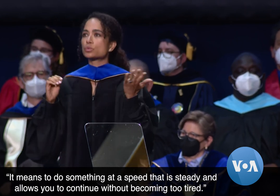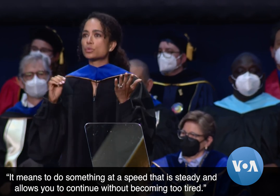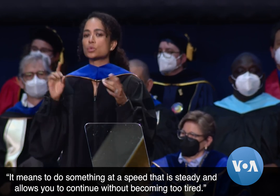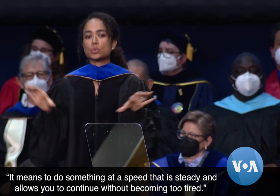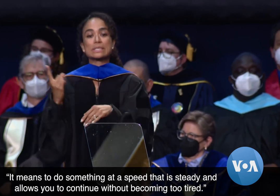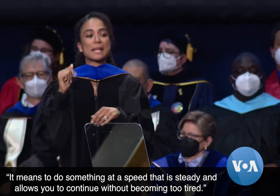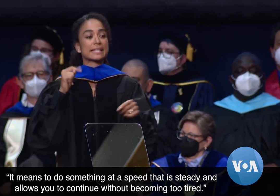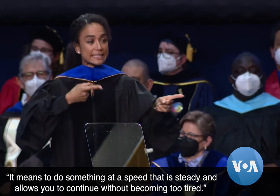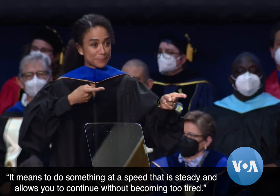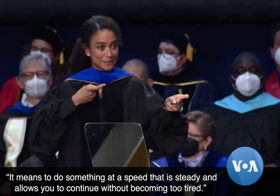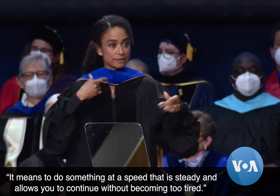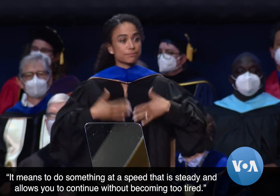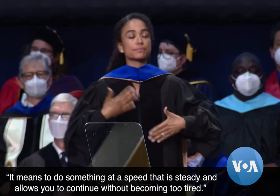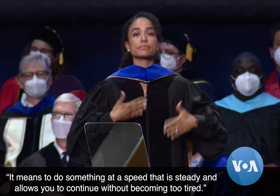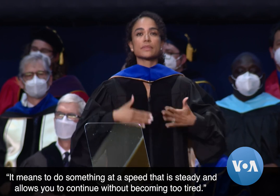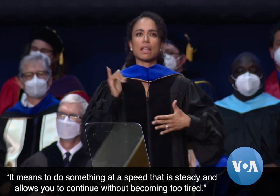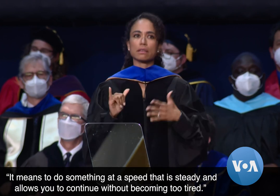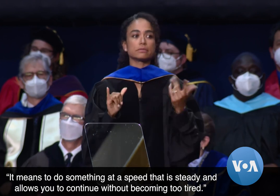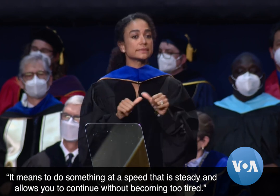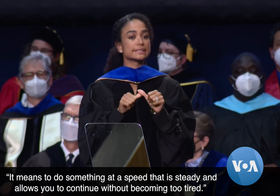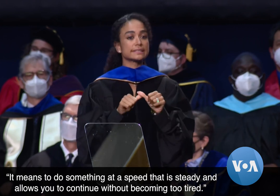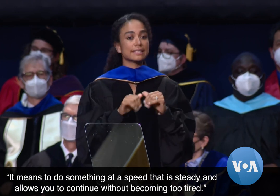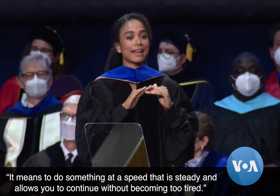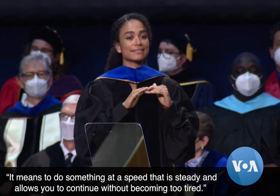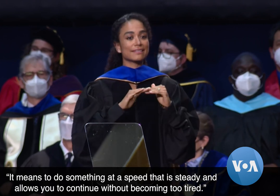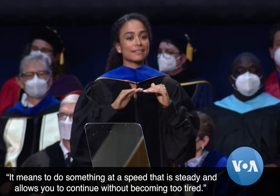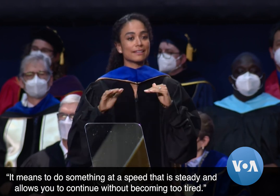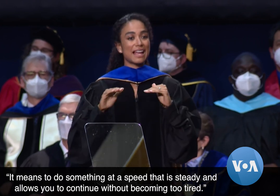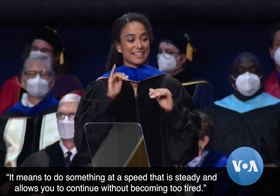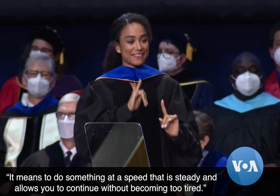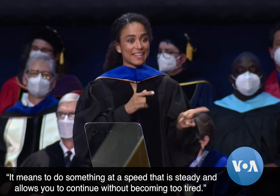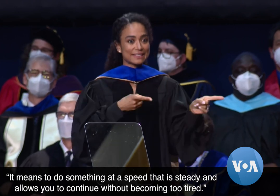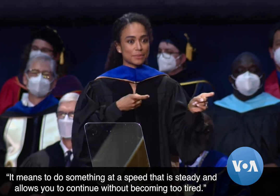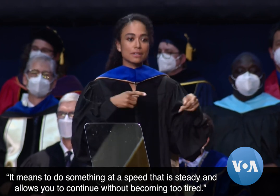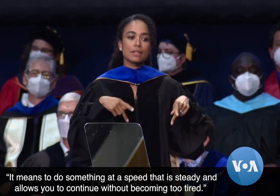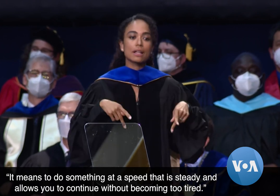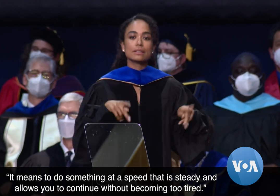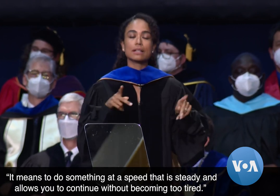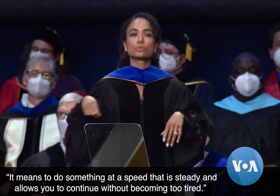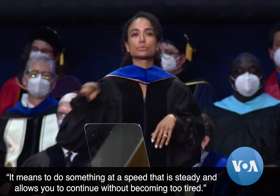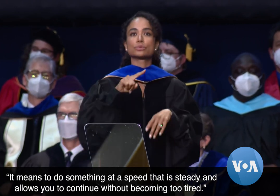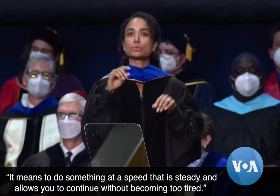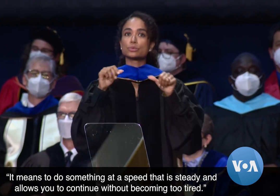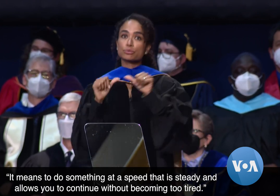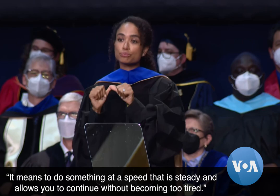It means to do something at a speed that is steady and allows you to continue without becoming